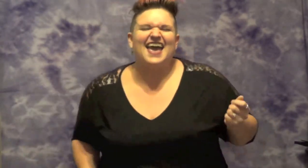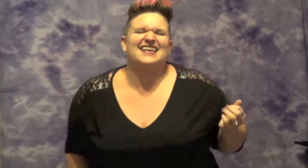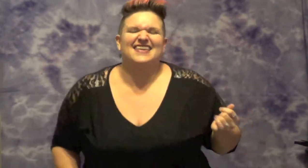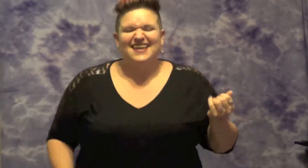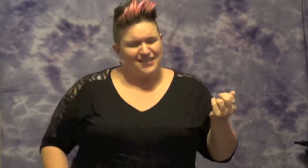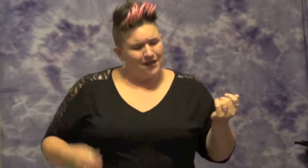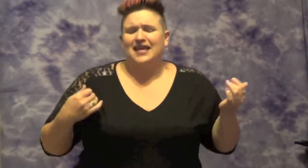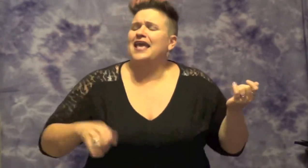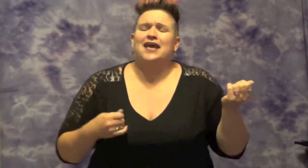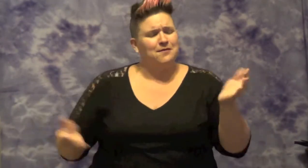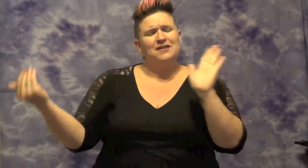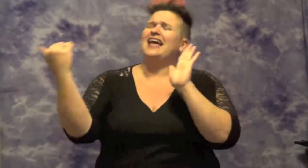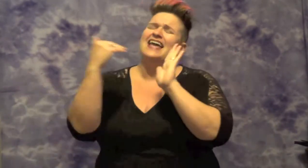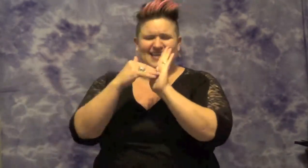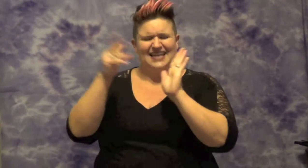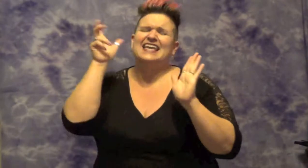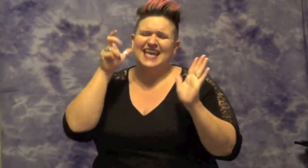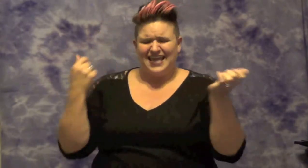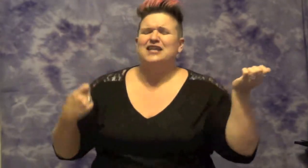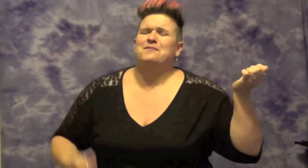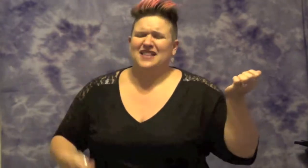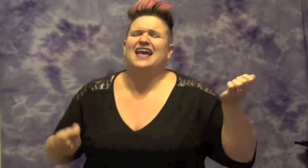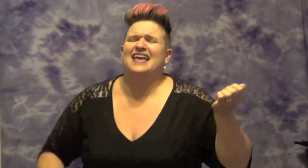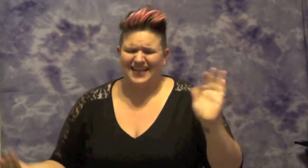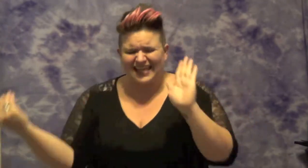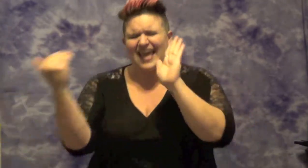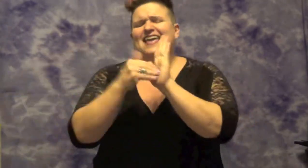play it again, play it again, play it again